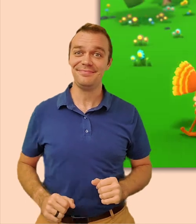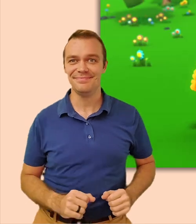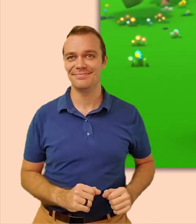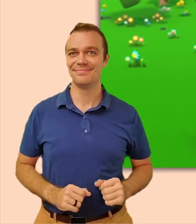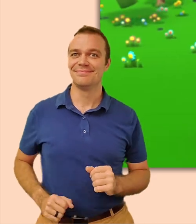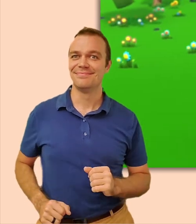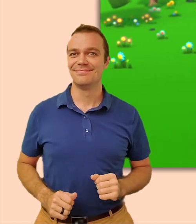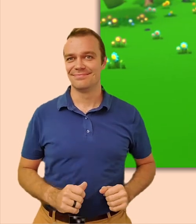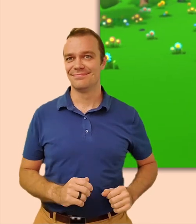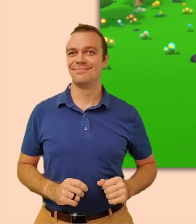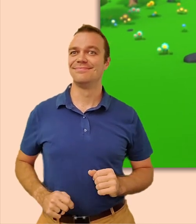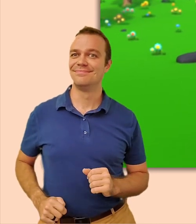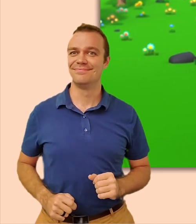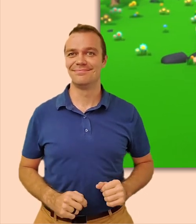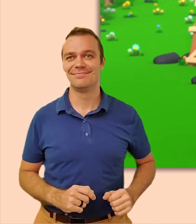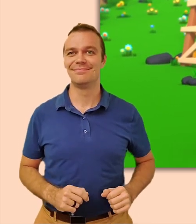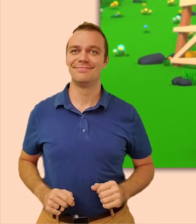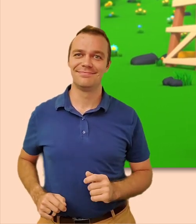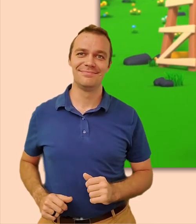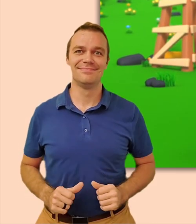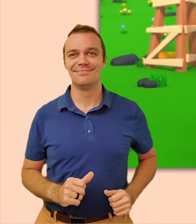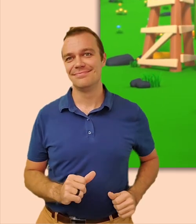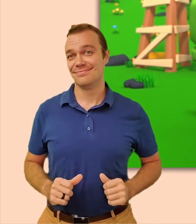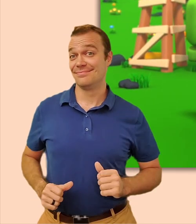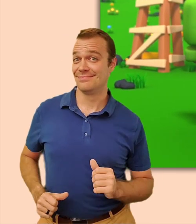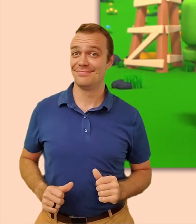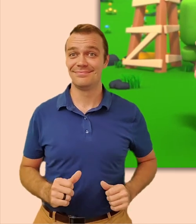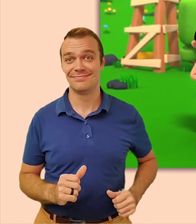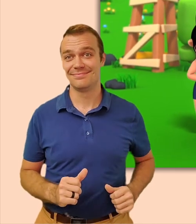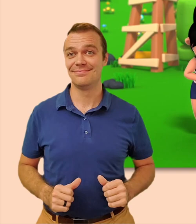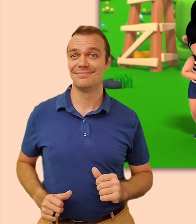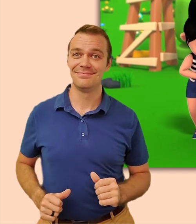Old MacDonald had a farm, E-I-E-I-I-O Good day!